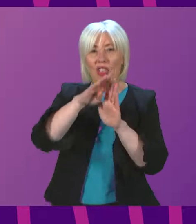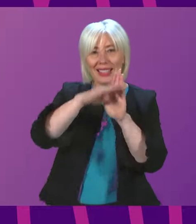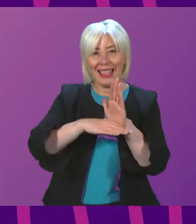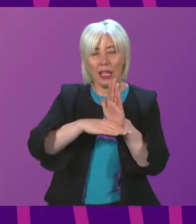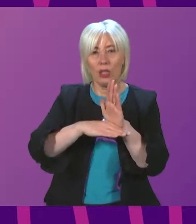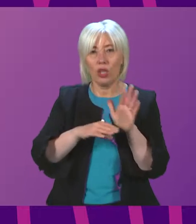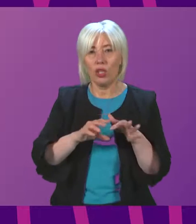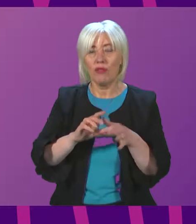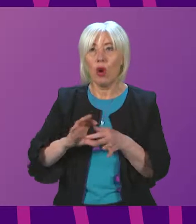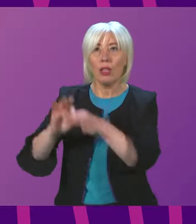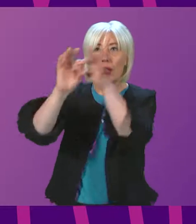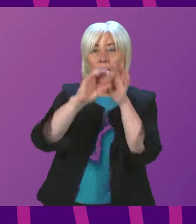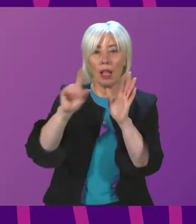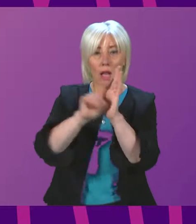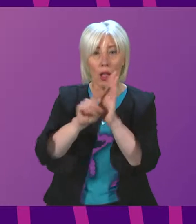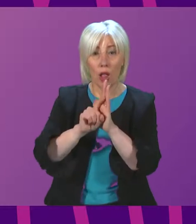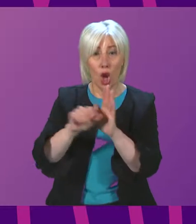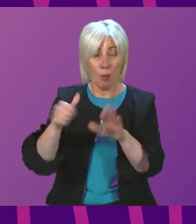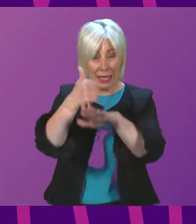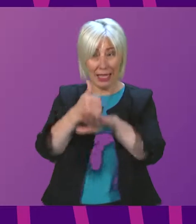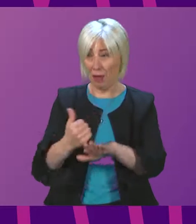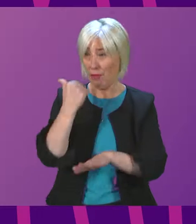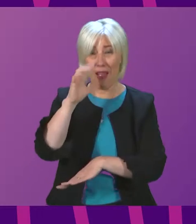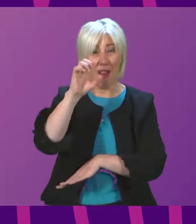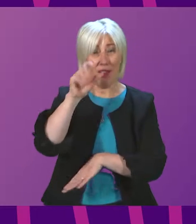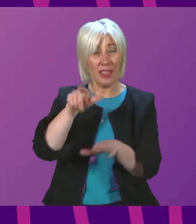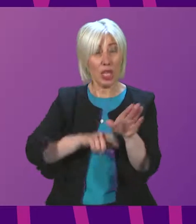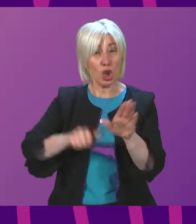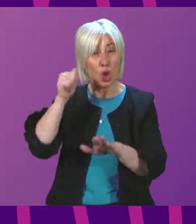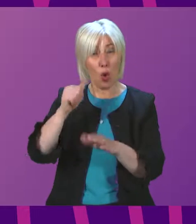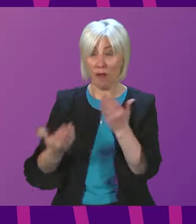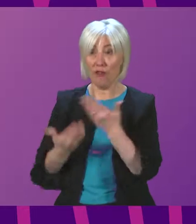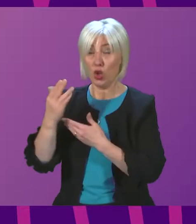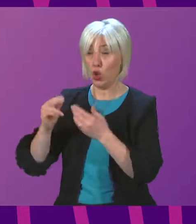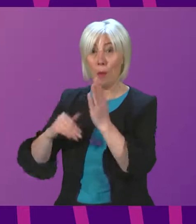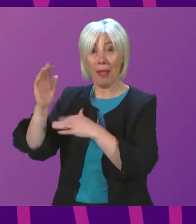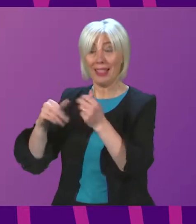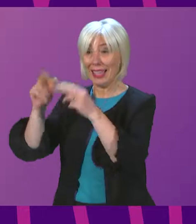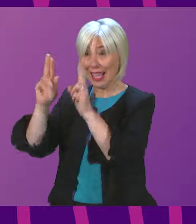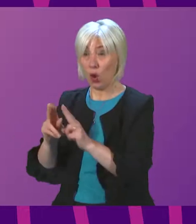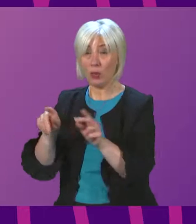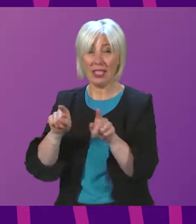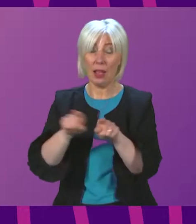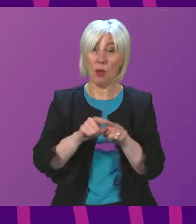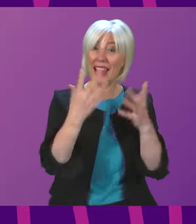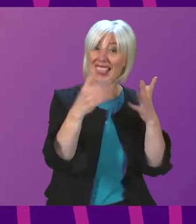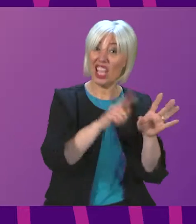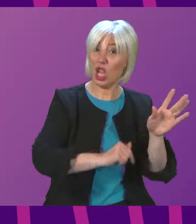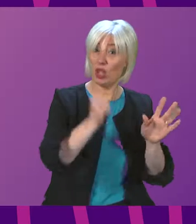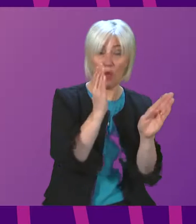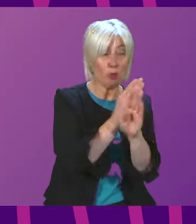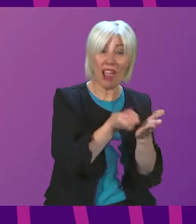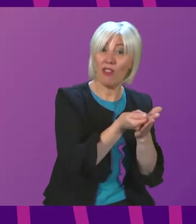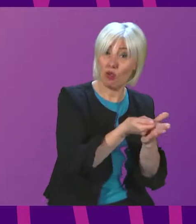interlinked alarms were set nearly 15 years ago for new builds and nearly a decade ago for the private sector. And I agree